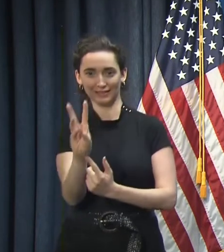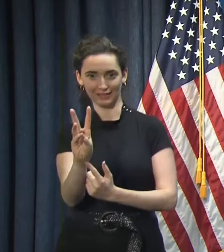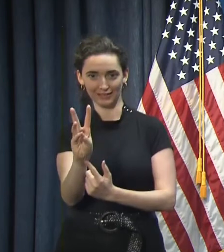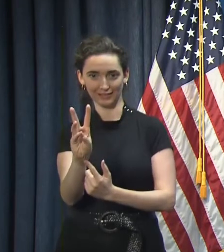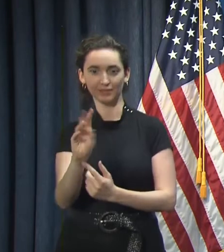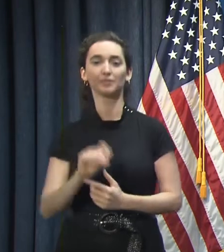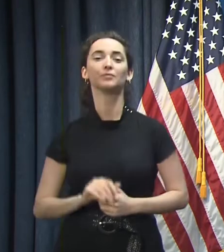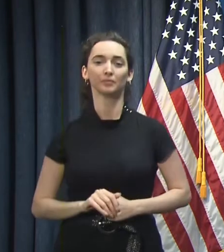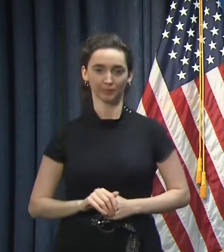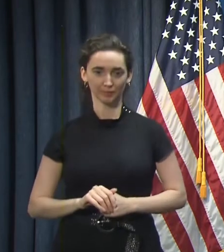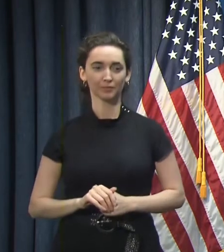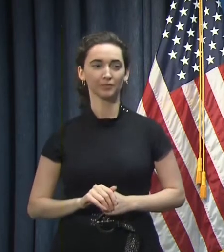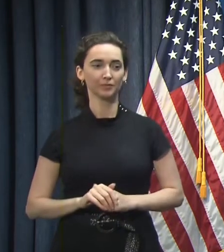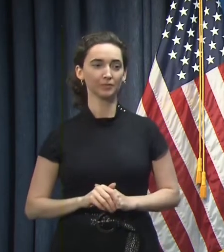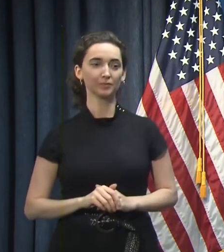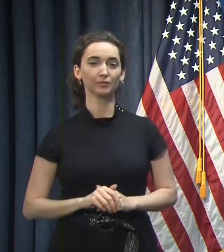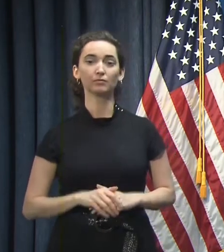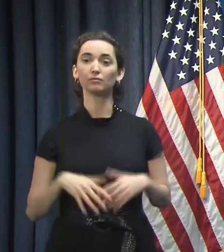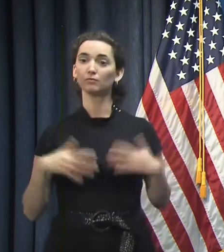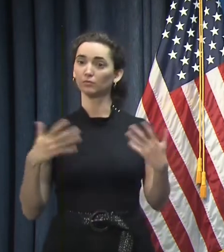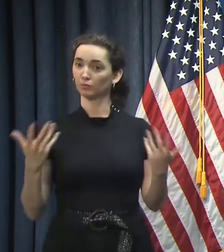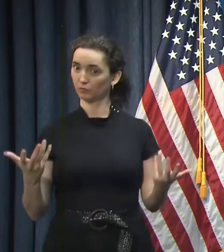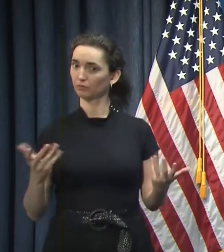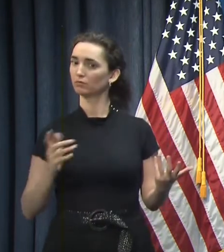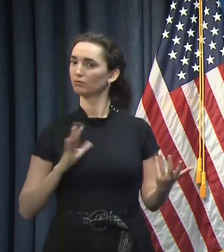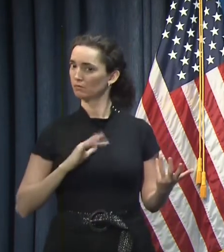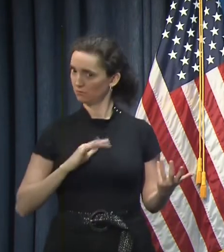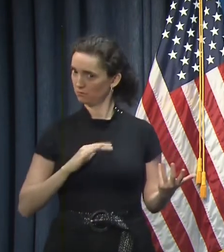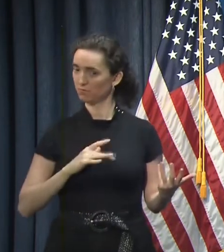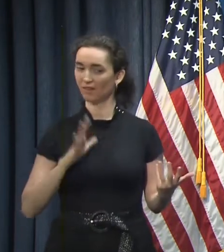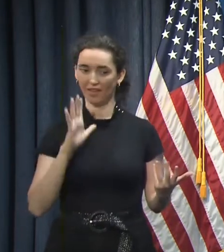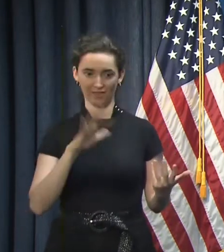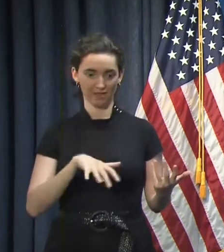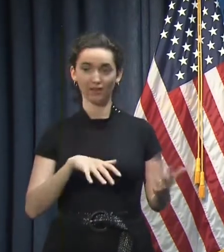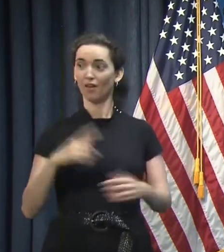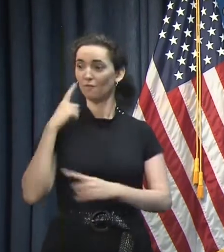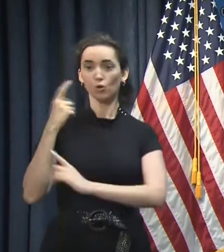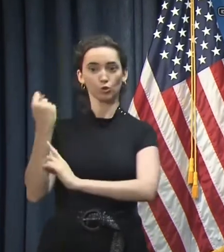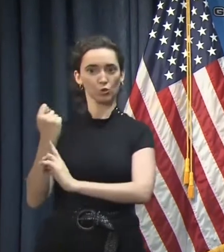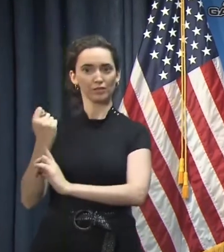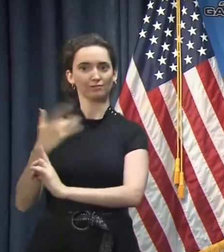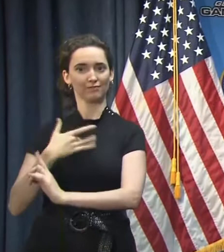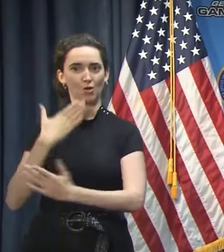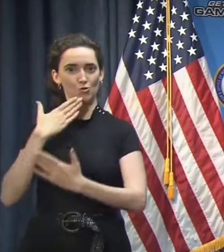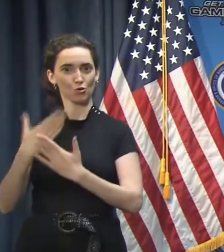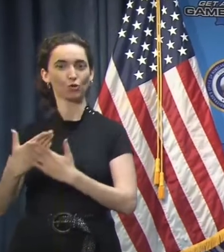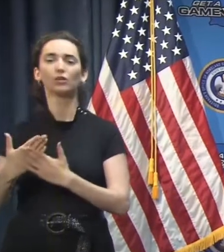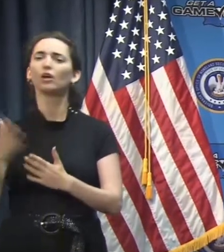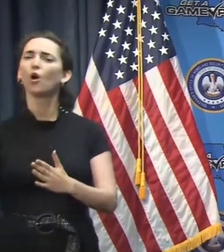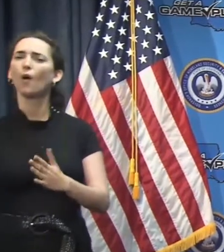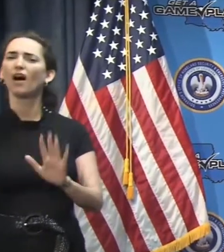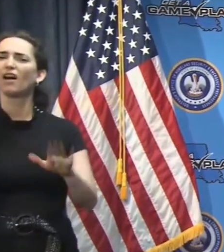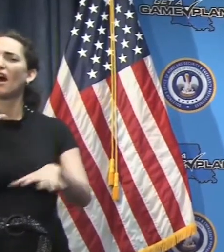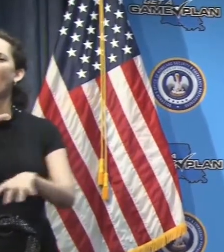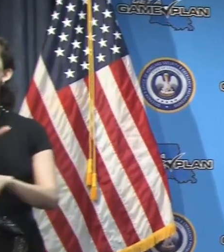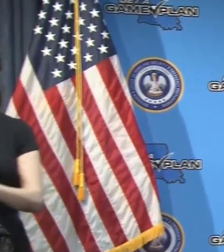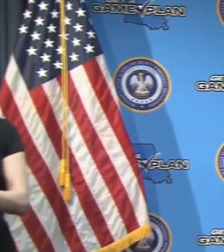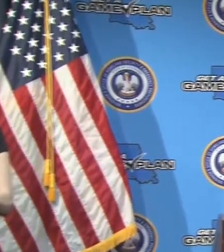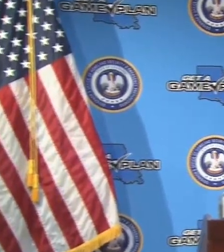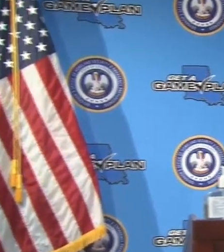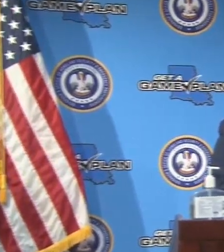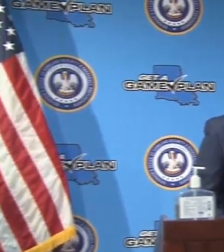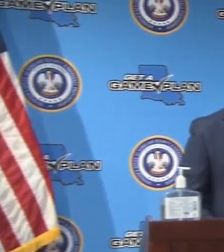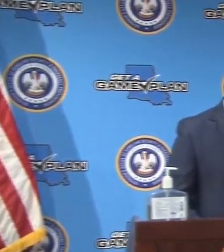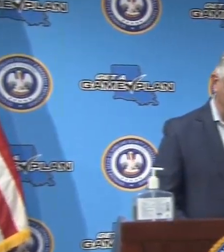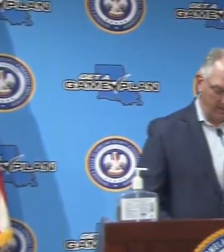and so obviously that is a good number to report on a Tuesday because there have been some times when Tuesdays were really